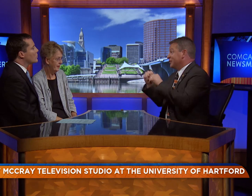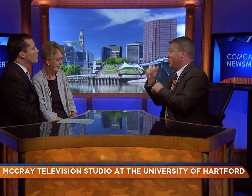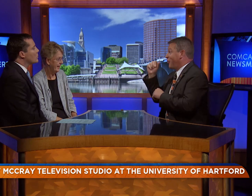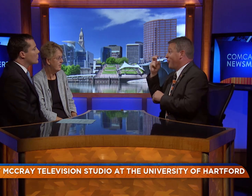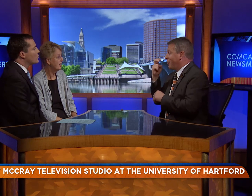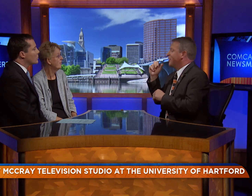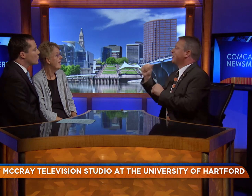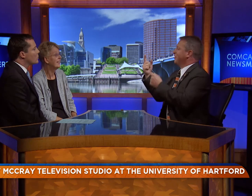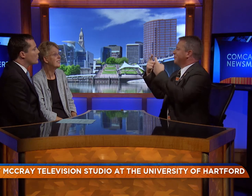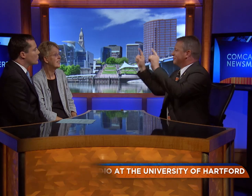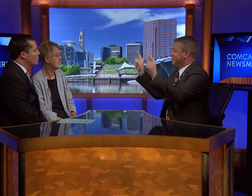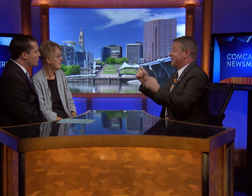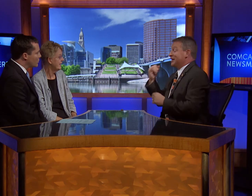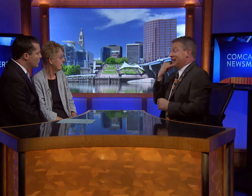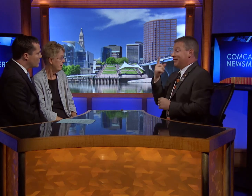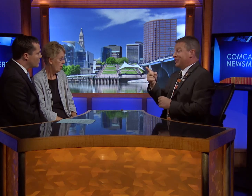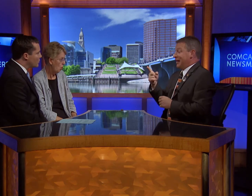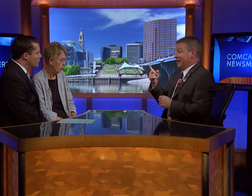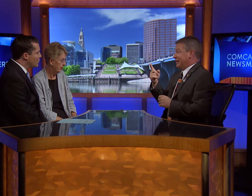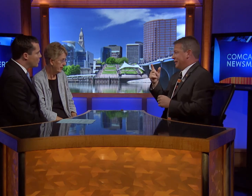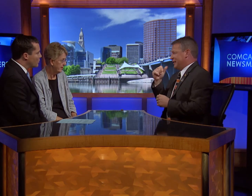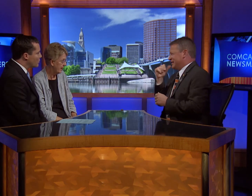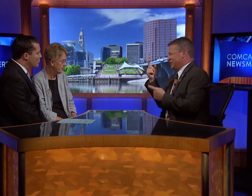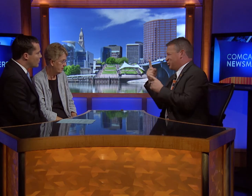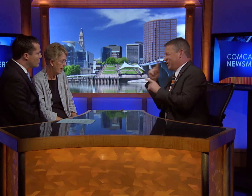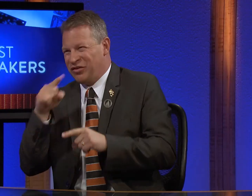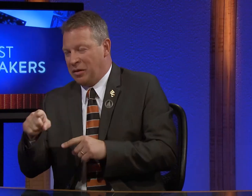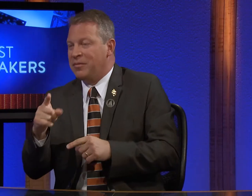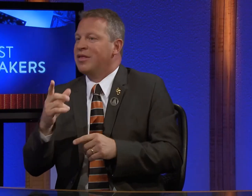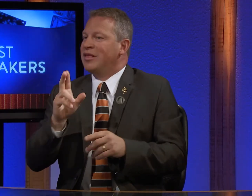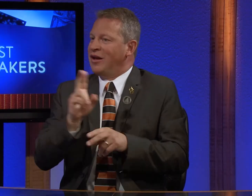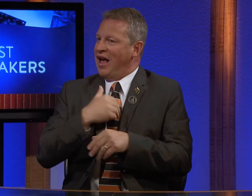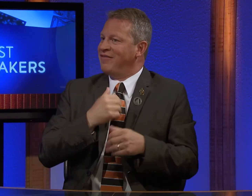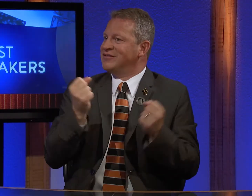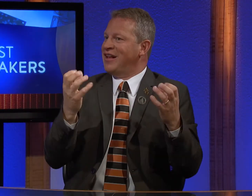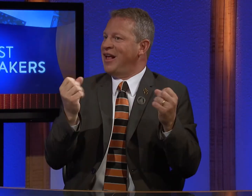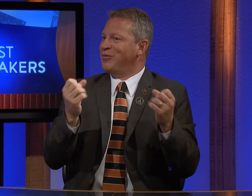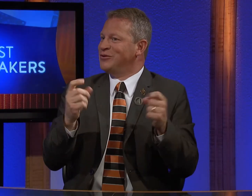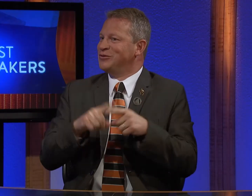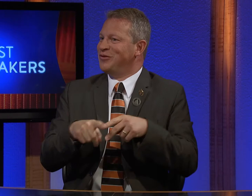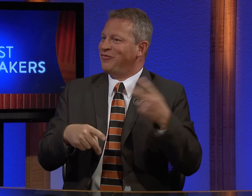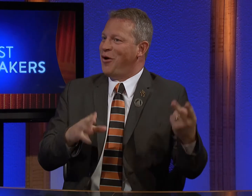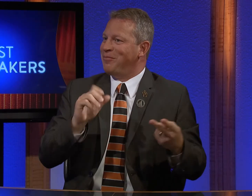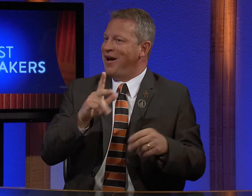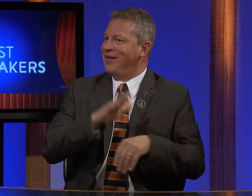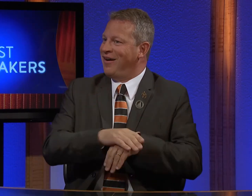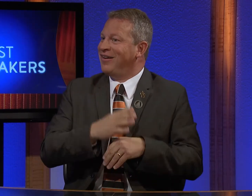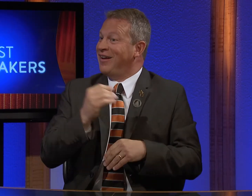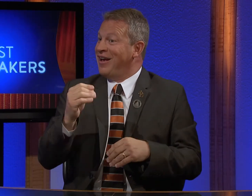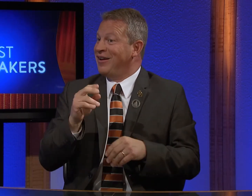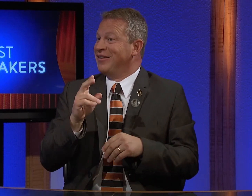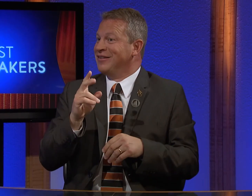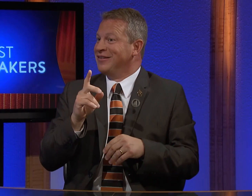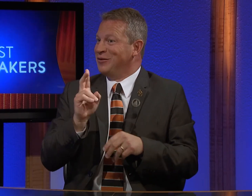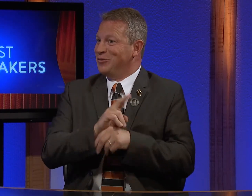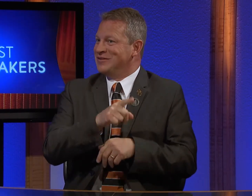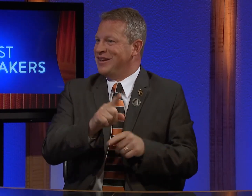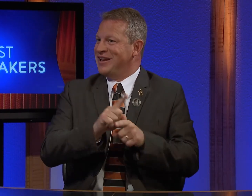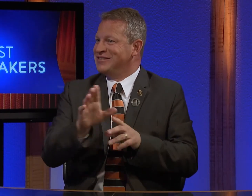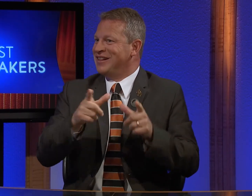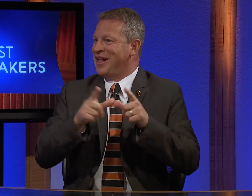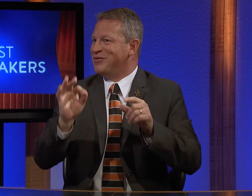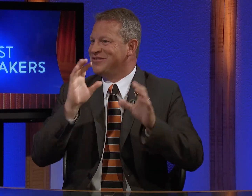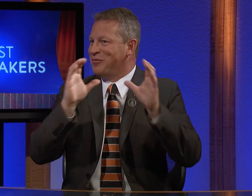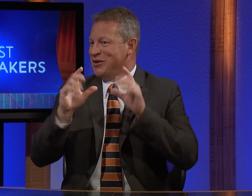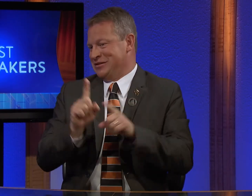needs. And if they can succeed orally, that's fine, but sometimes it doesn't, but they will have their sign language to fall back